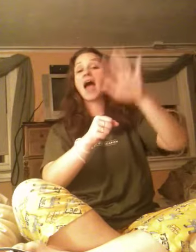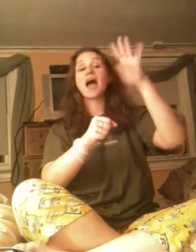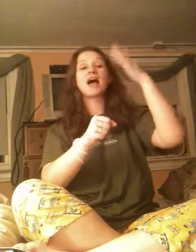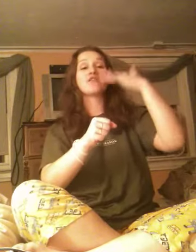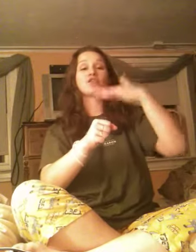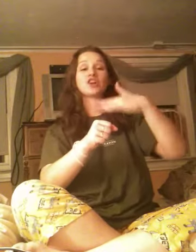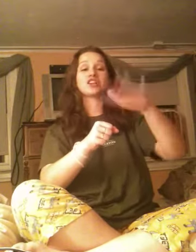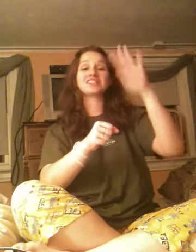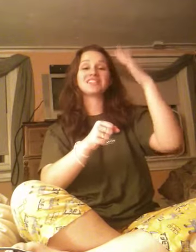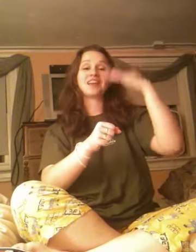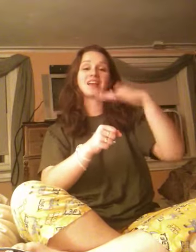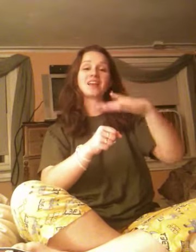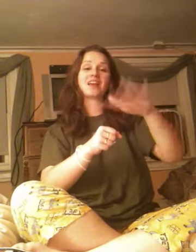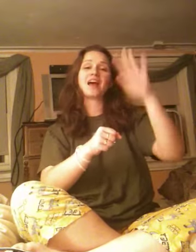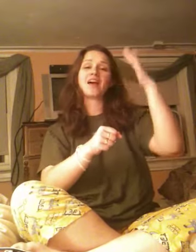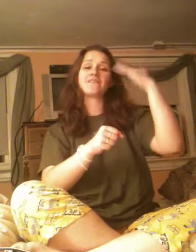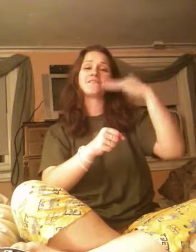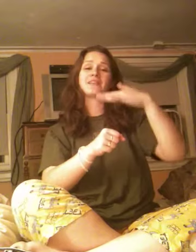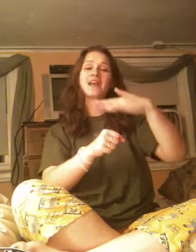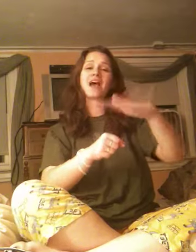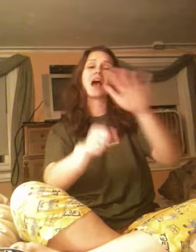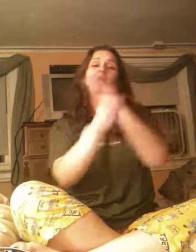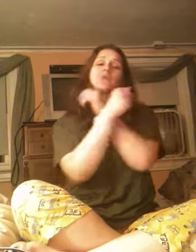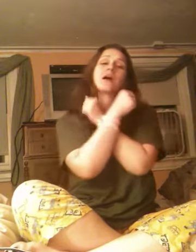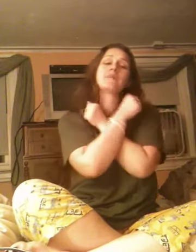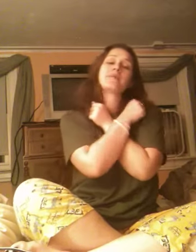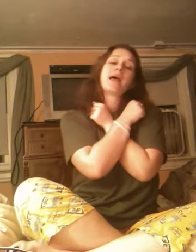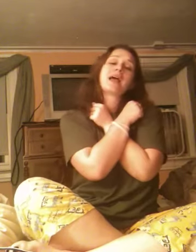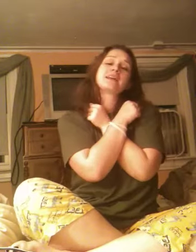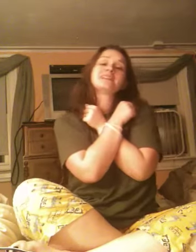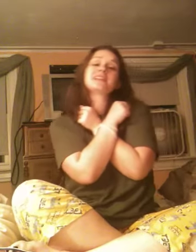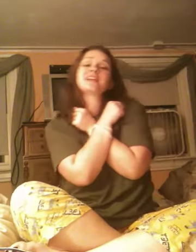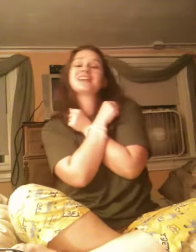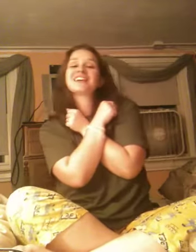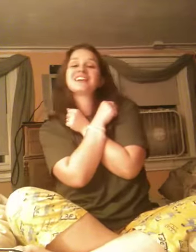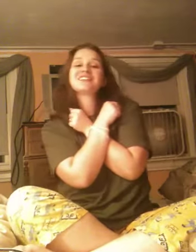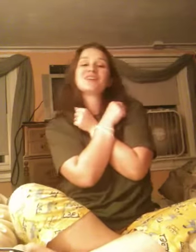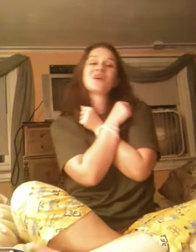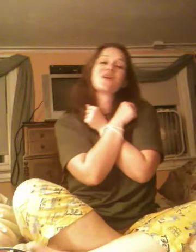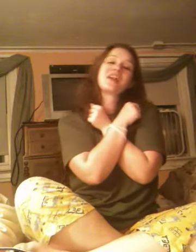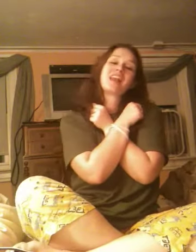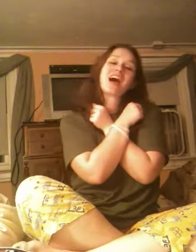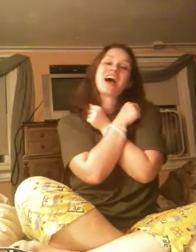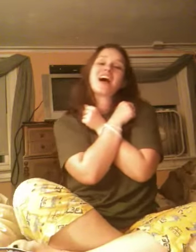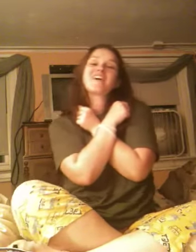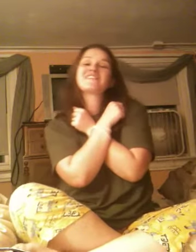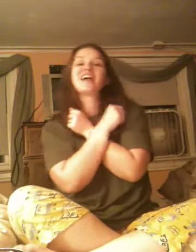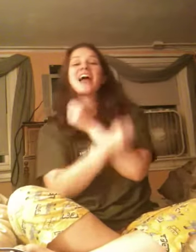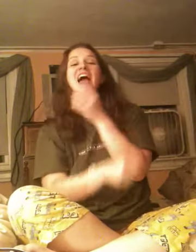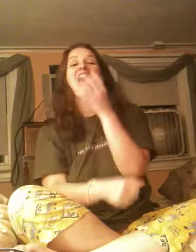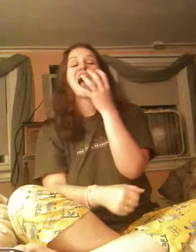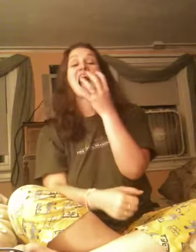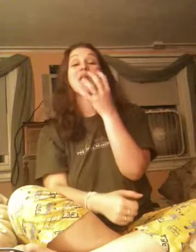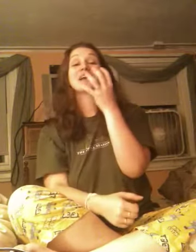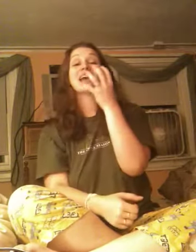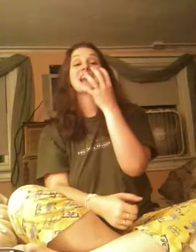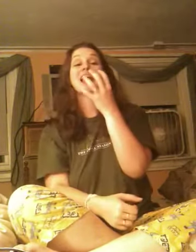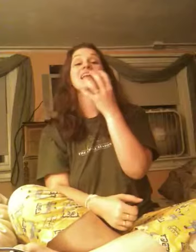ever say enough? How amazing is your love? How can I